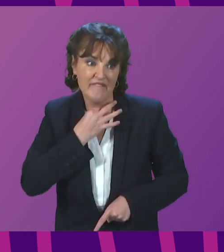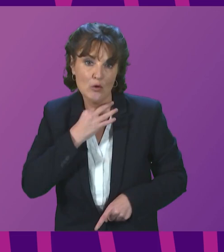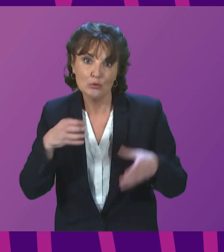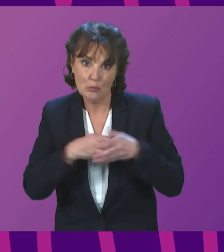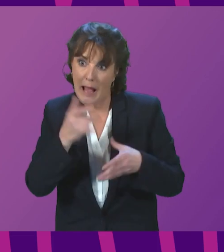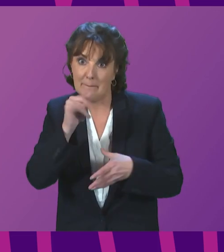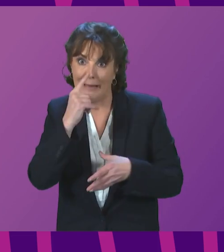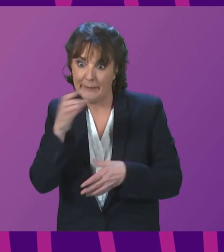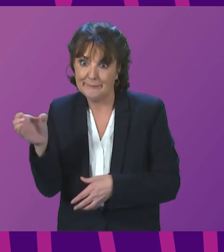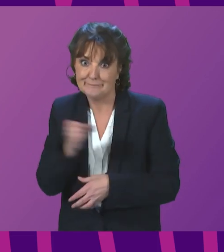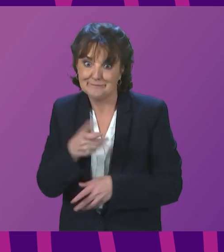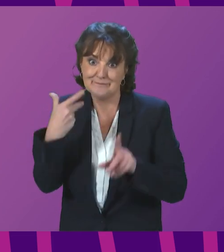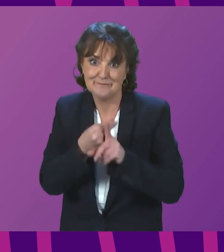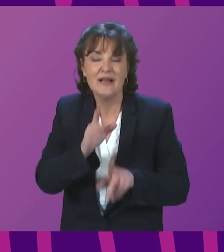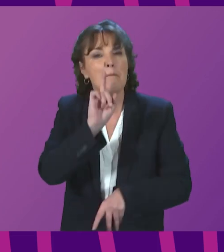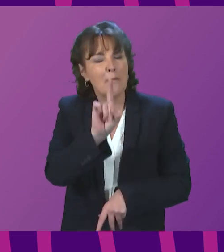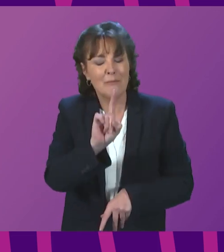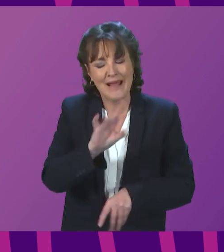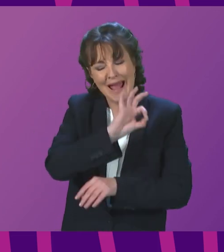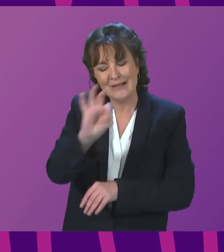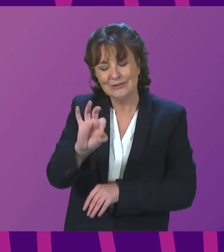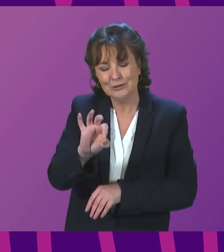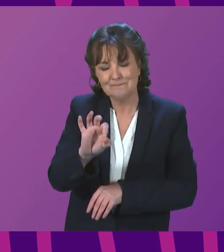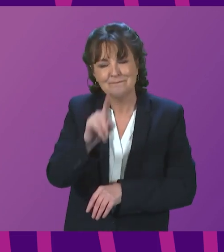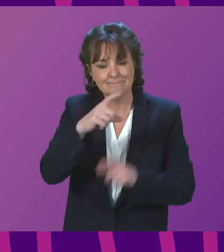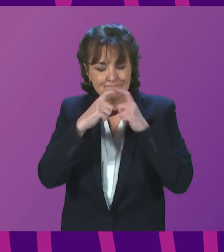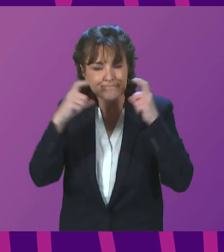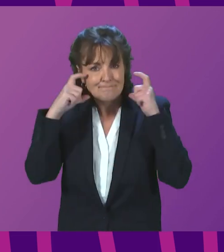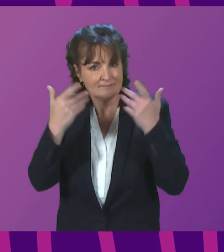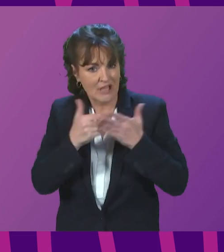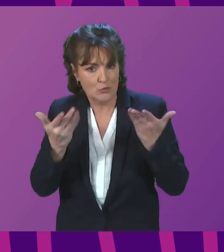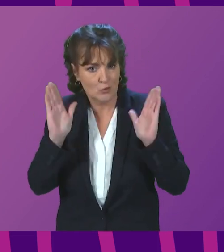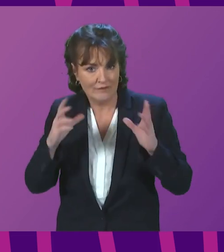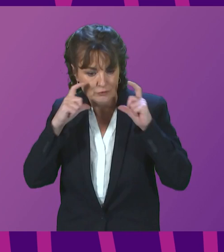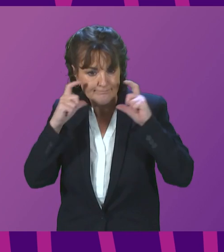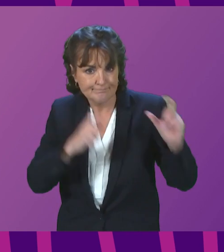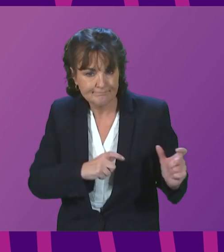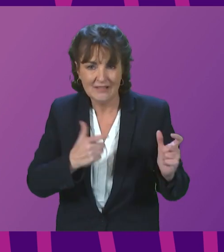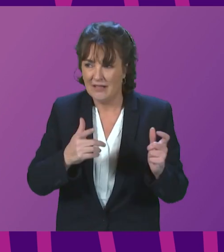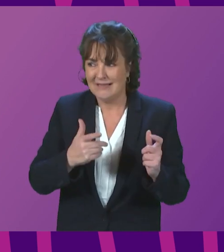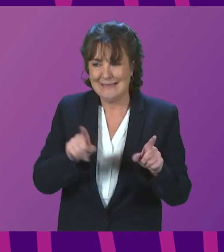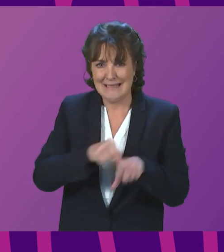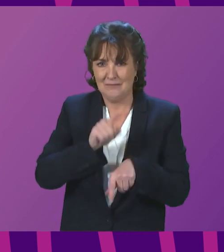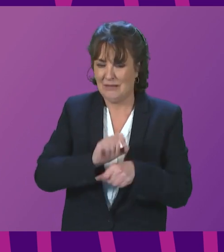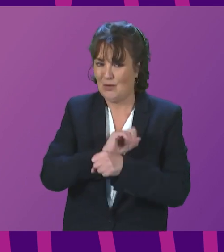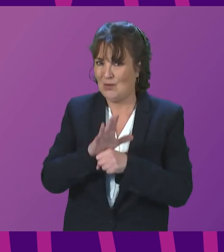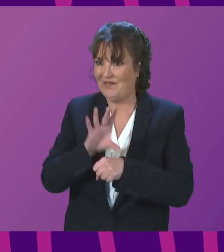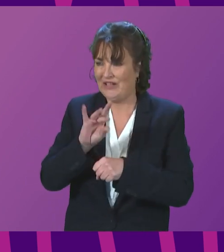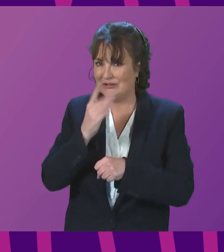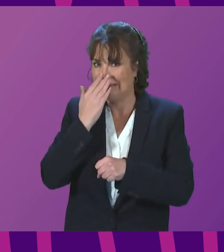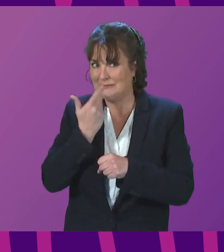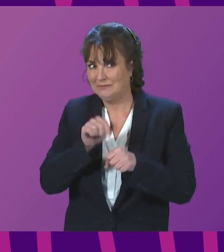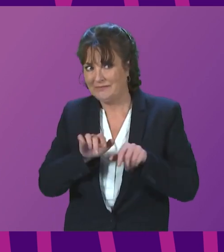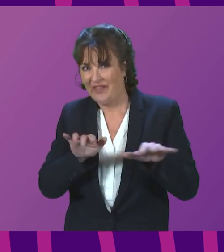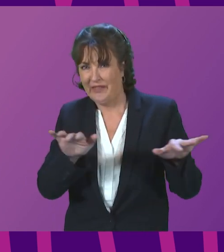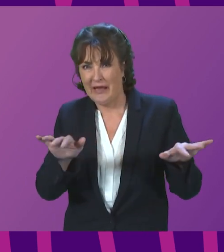potential removal of mandatory face coverings and social distancing and the increasing prevalence of COVID infections, does the First Minister